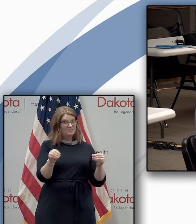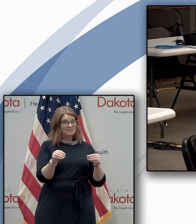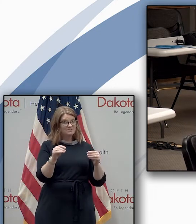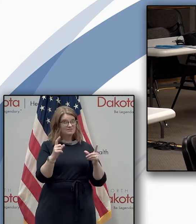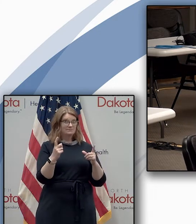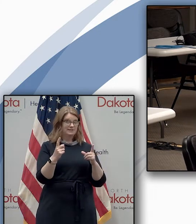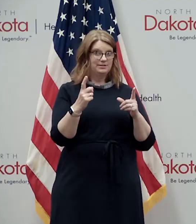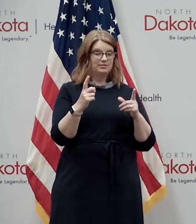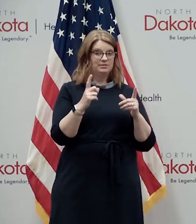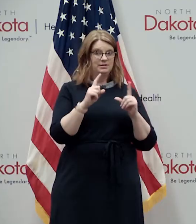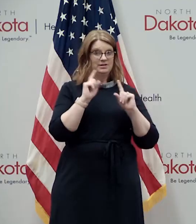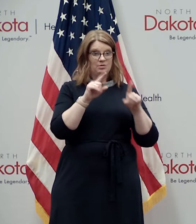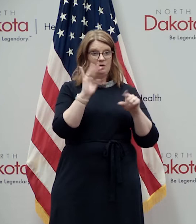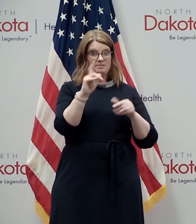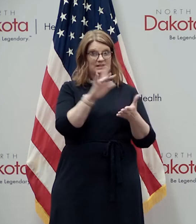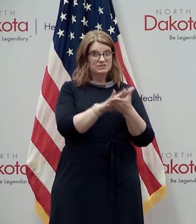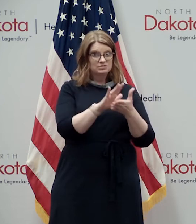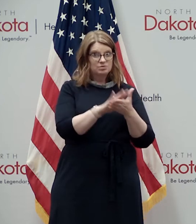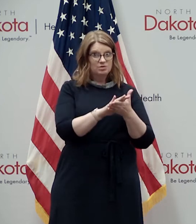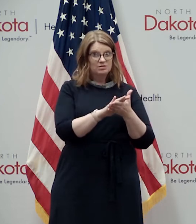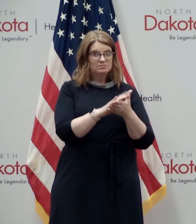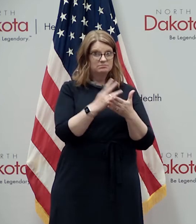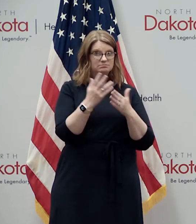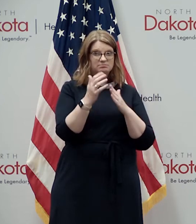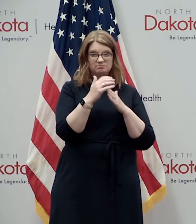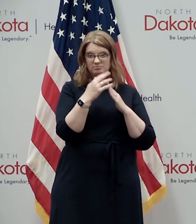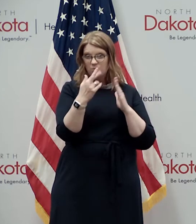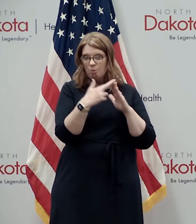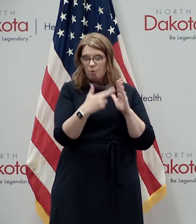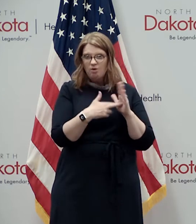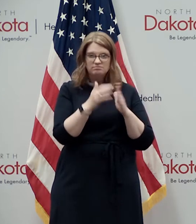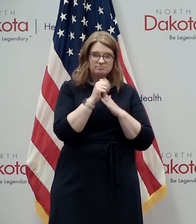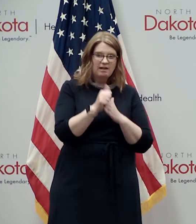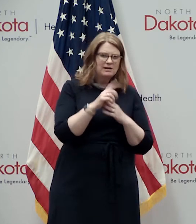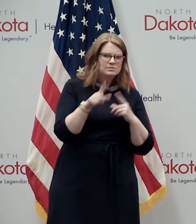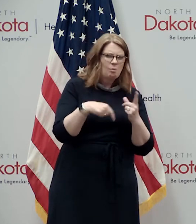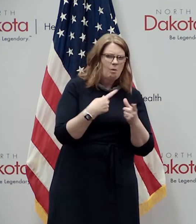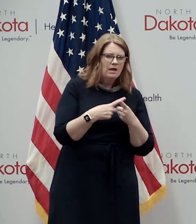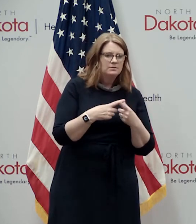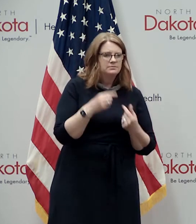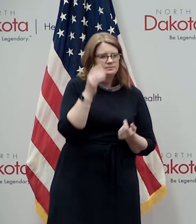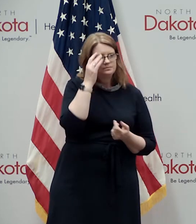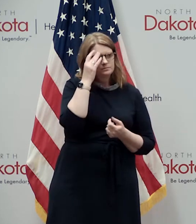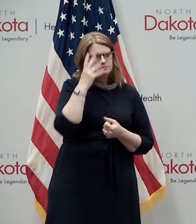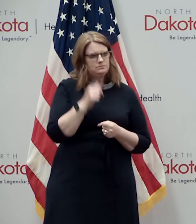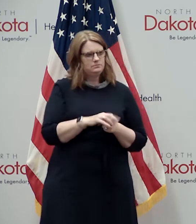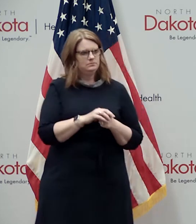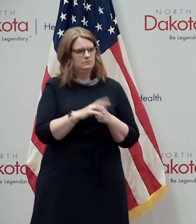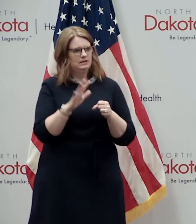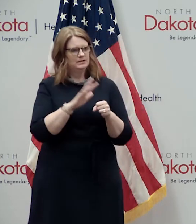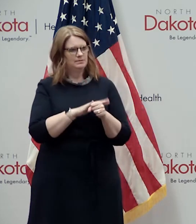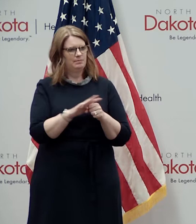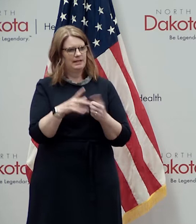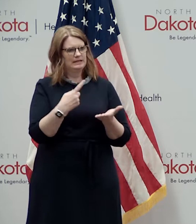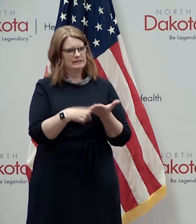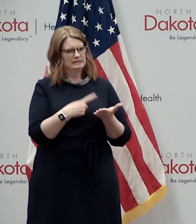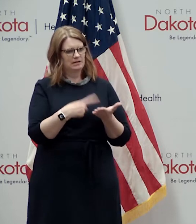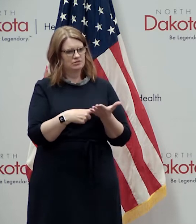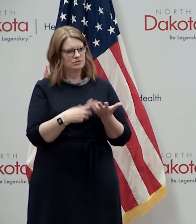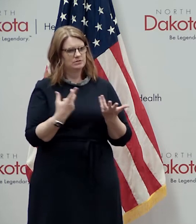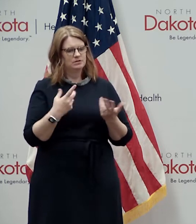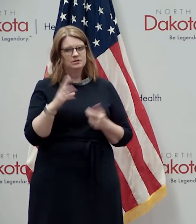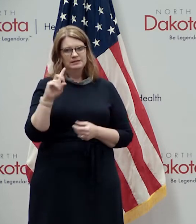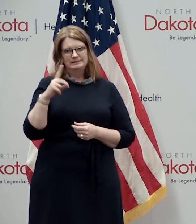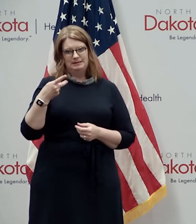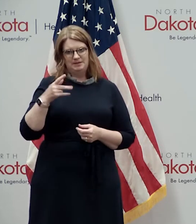students well we are uh obviously plenty of discussions going on uh through you know